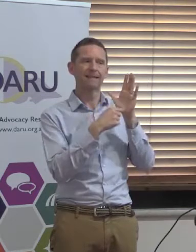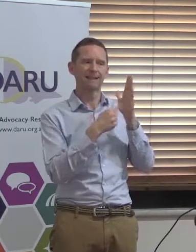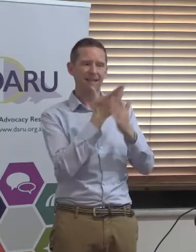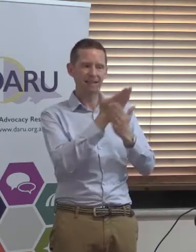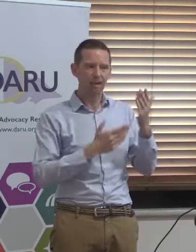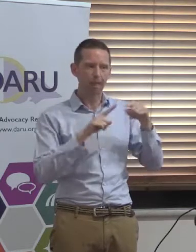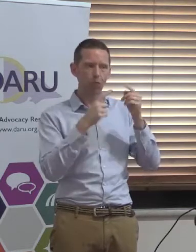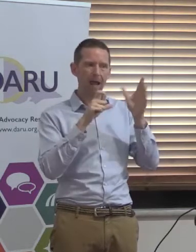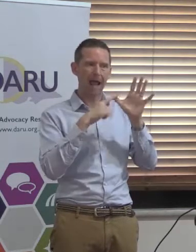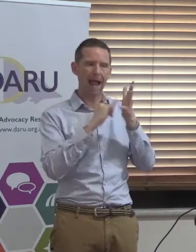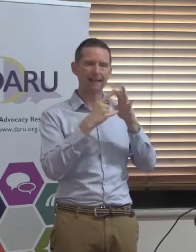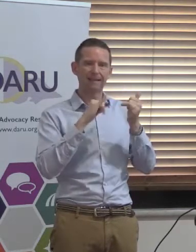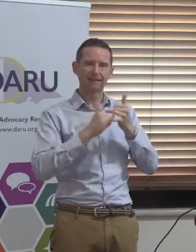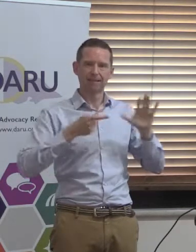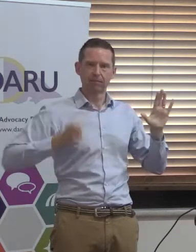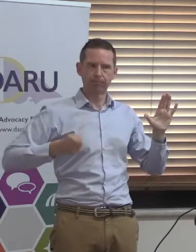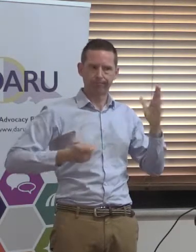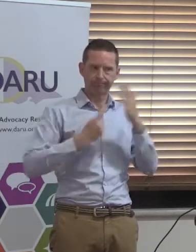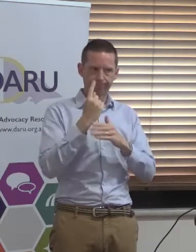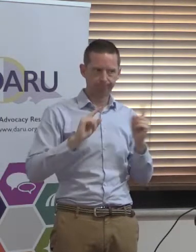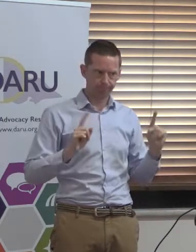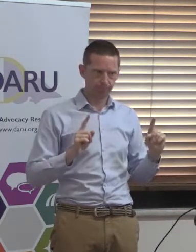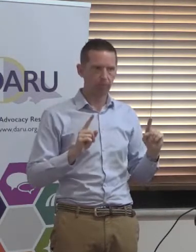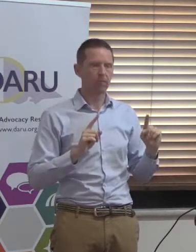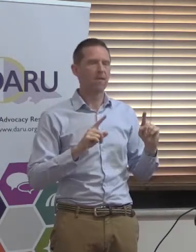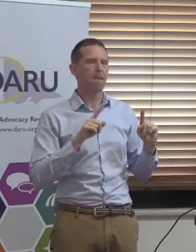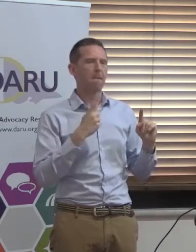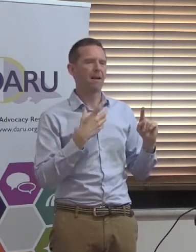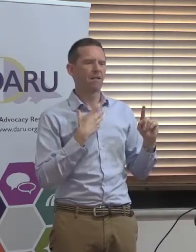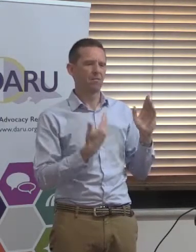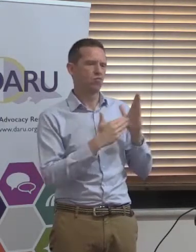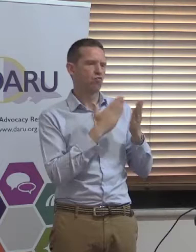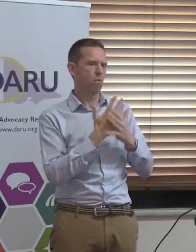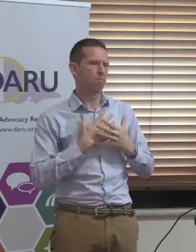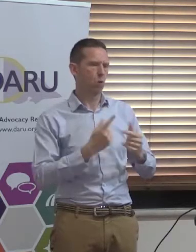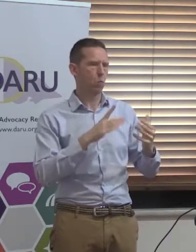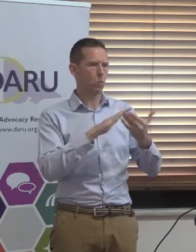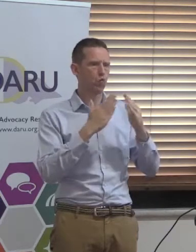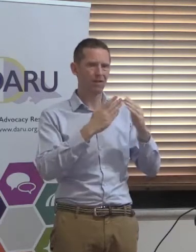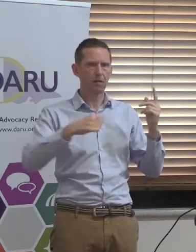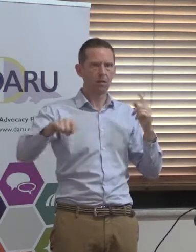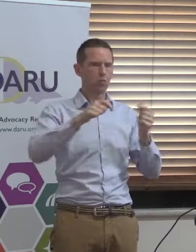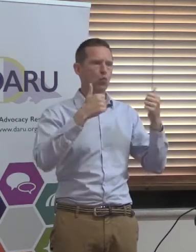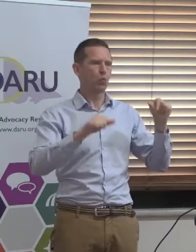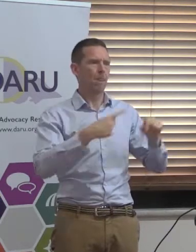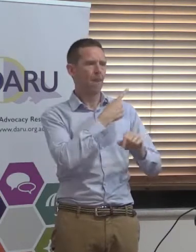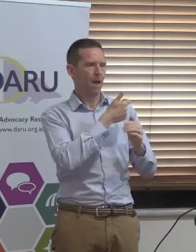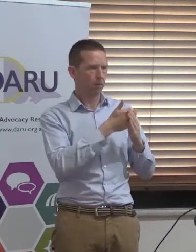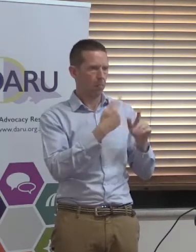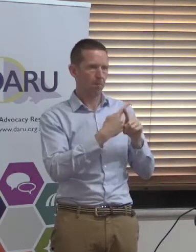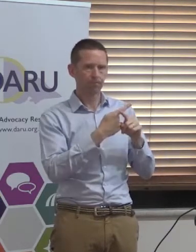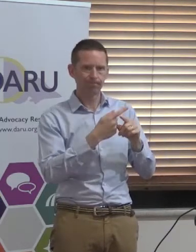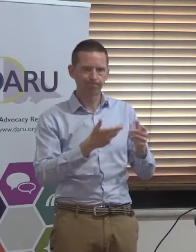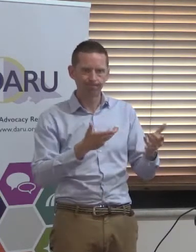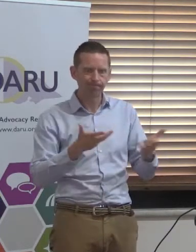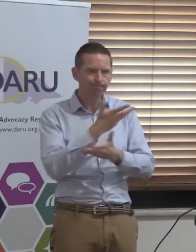we go, because that's useful to have. But beyond that, it's really up to the community to be actively using it and to generate the discussions about